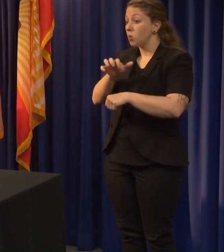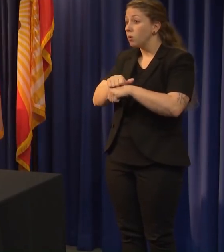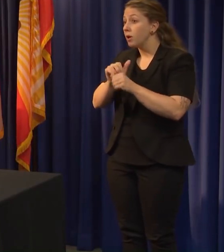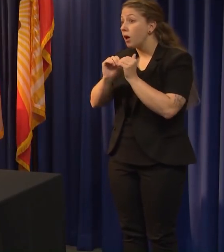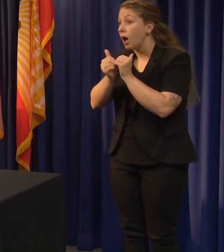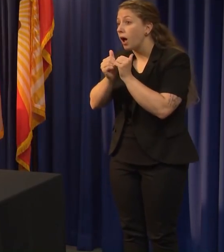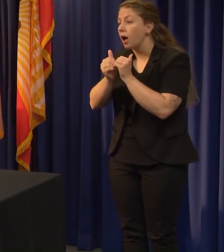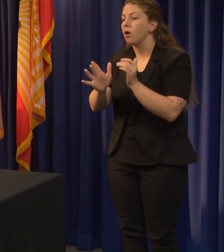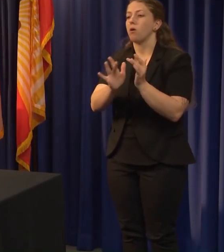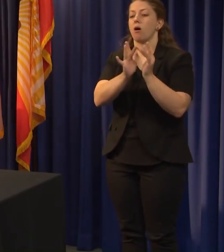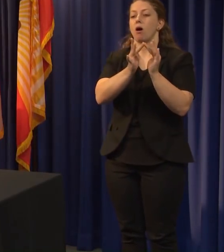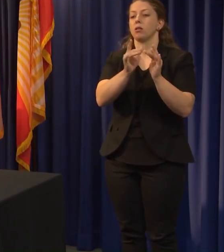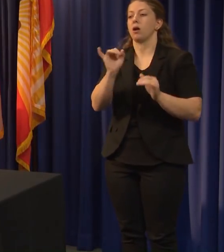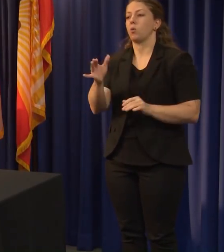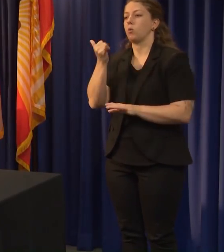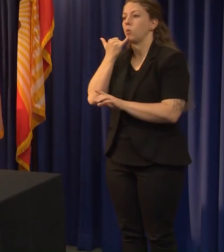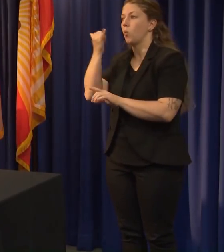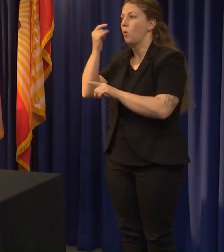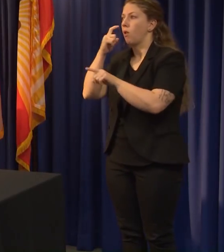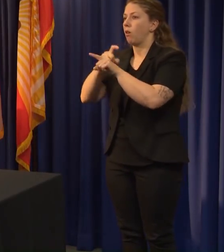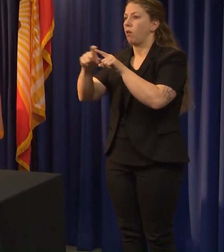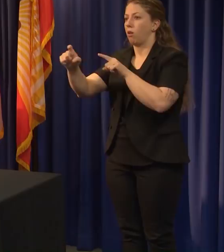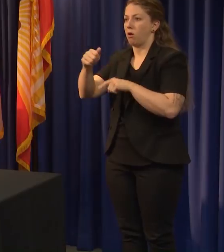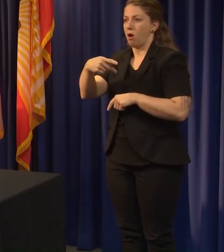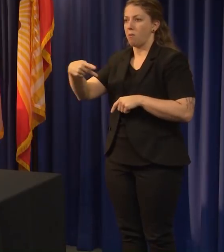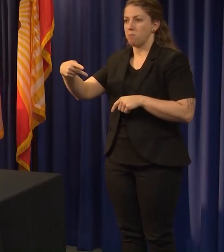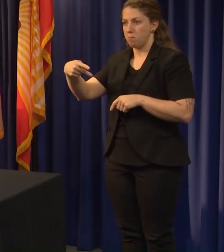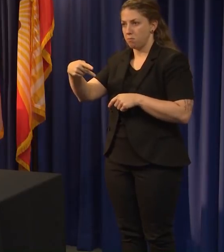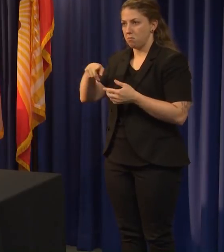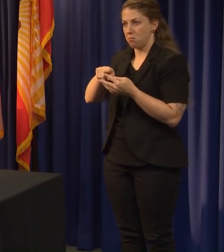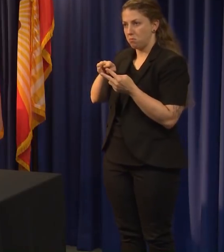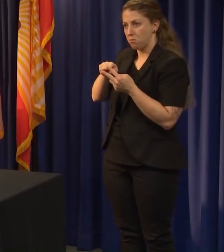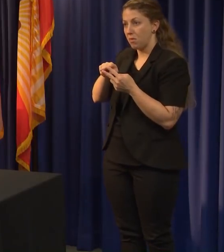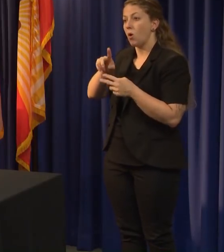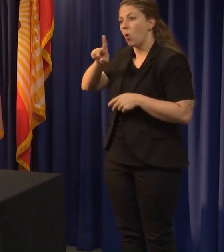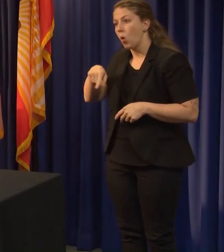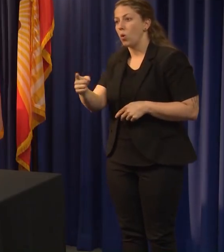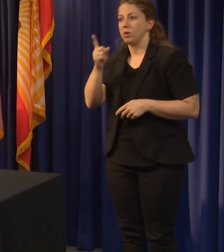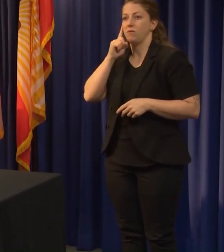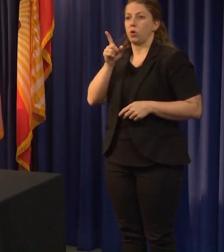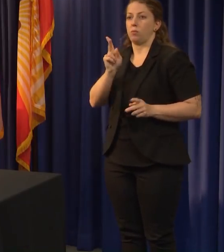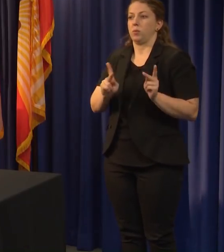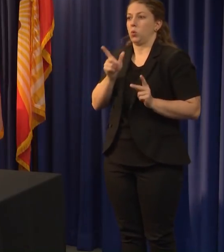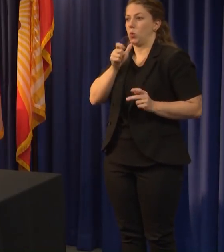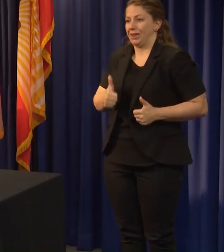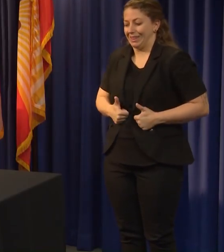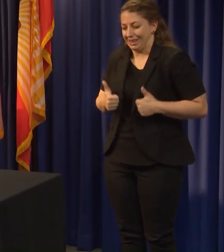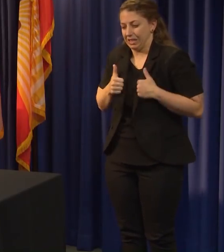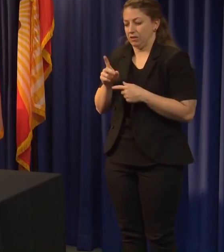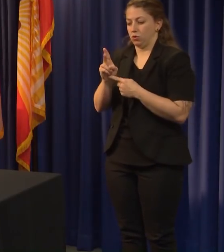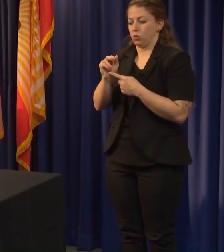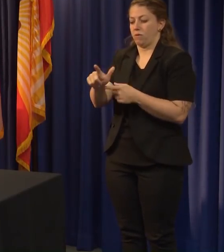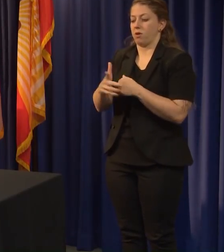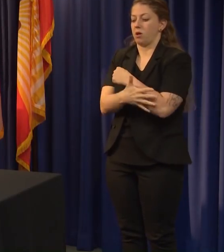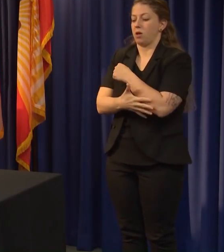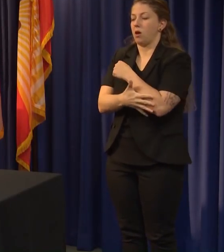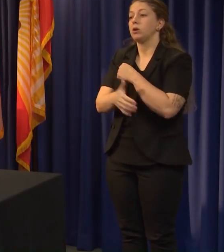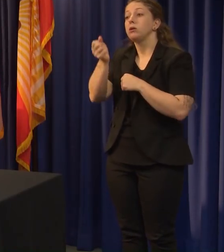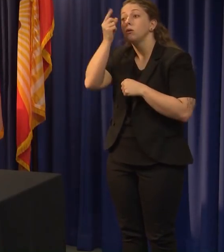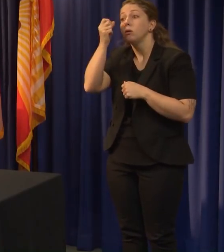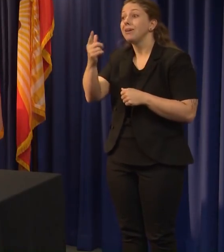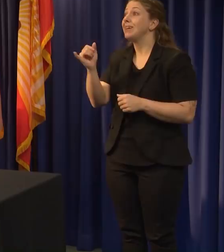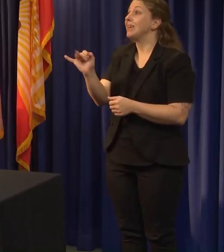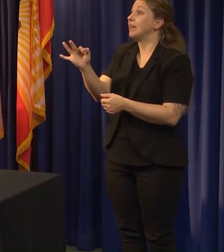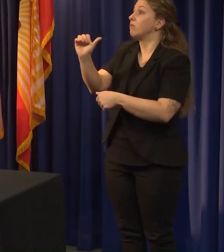or phone-based apps, and it will only be for Duval County residents. But again, more specific details will be rolled out in the days ahead.